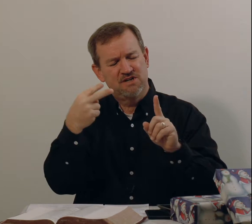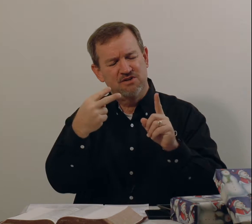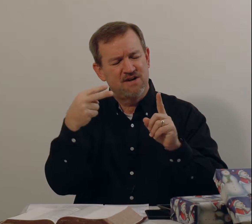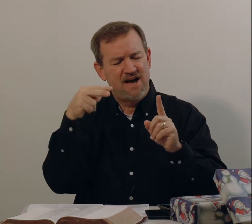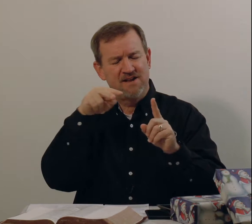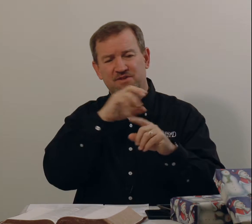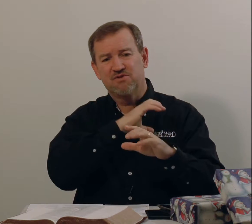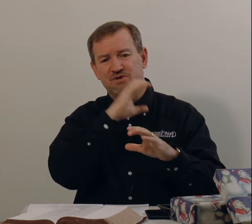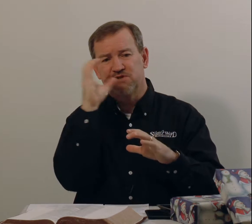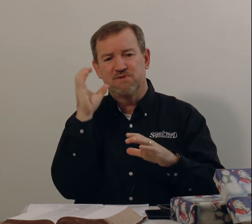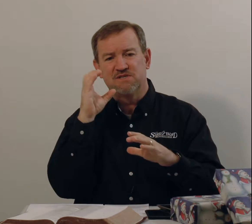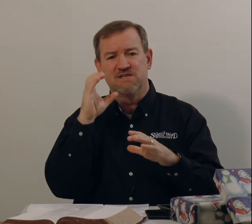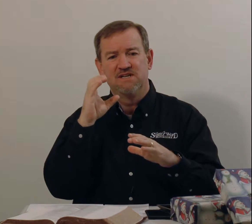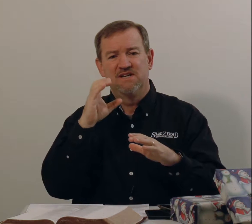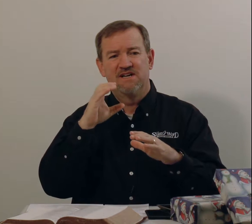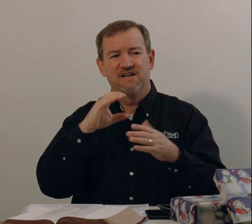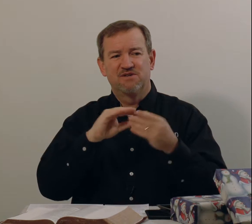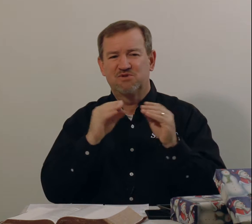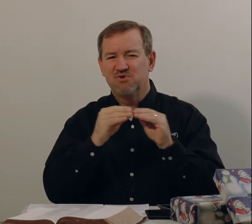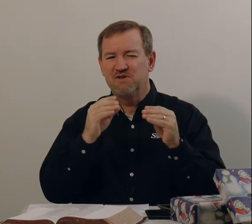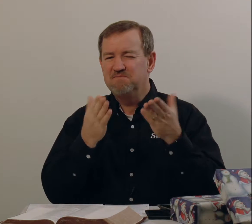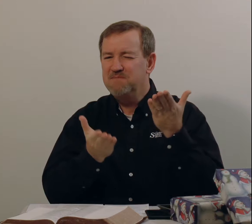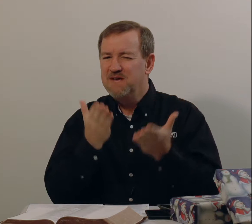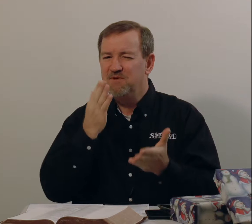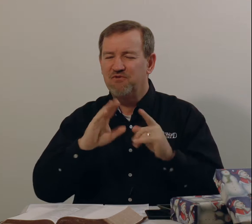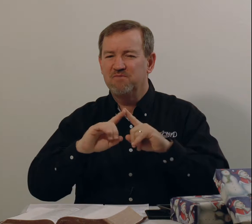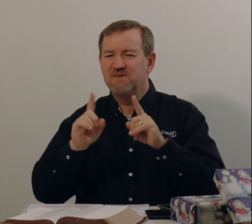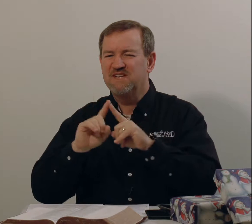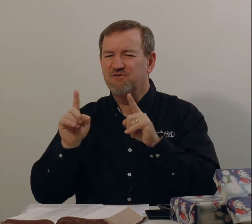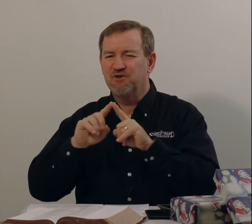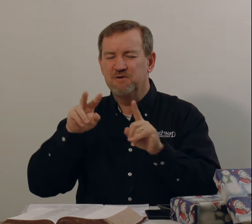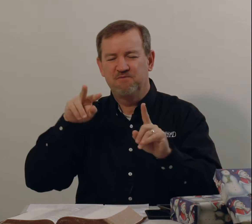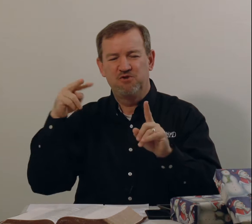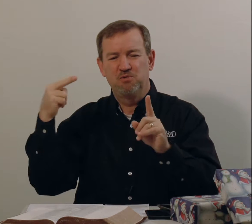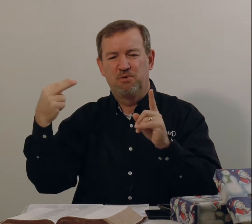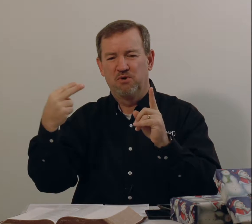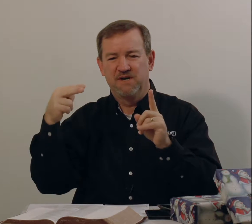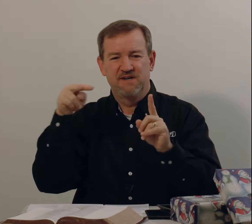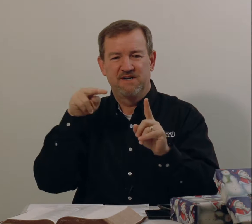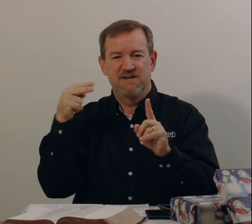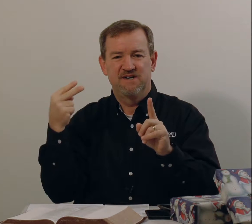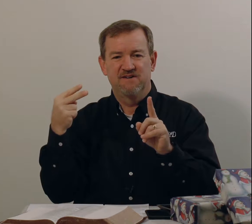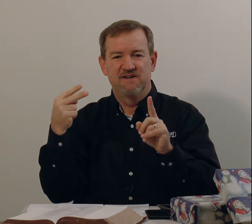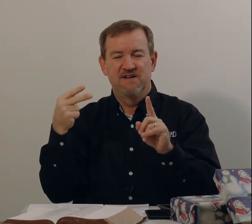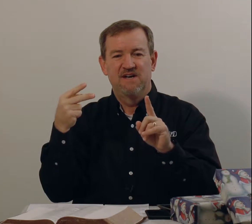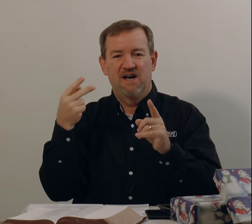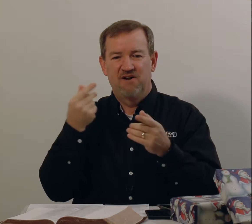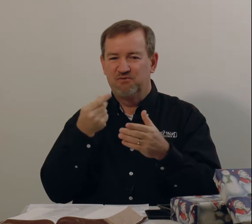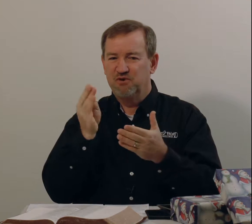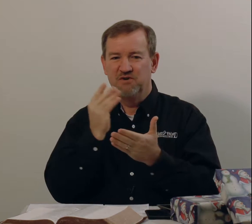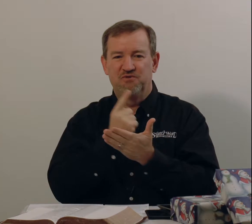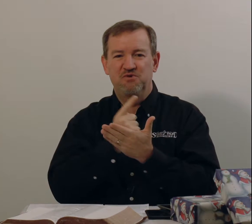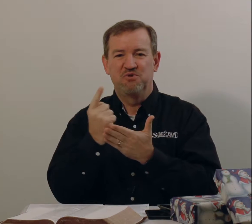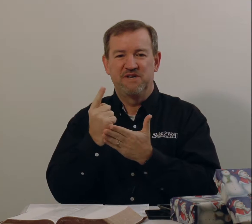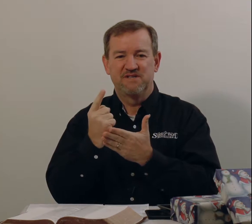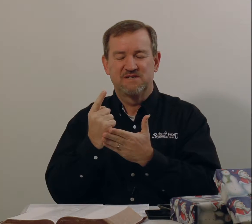at the Christmas story, maybe from different viewpoint here for a few weeks.